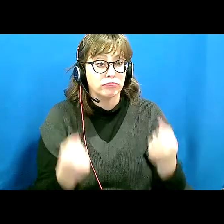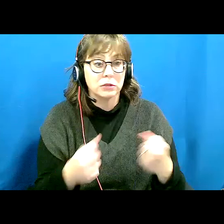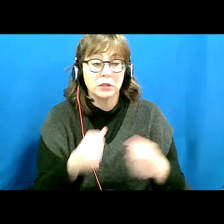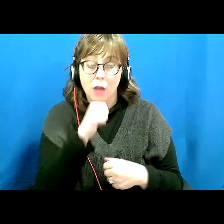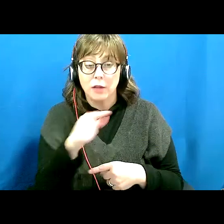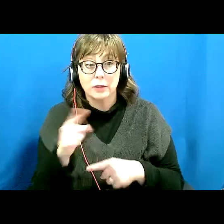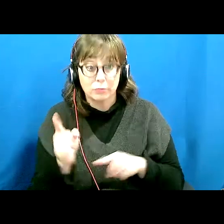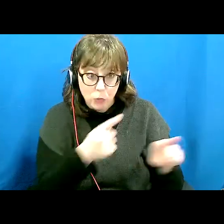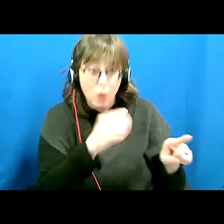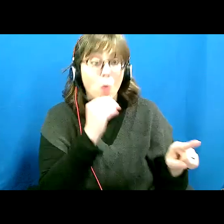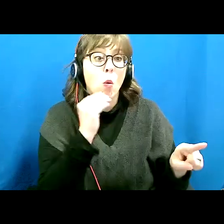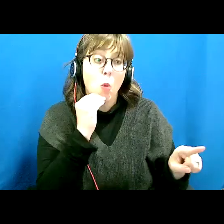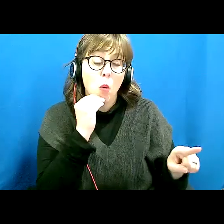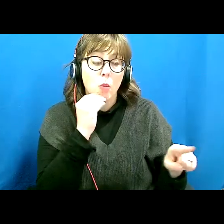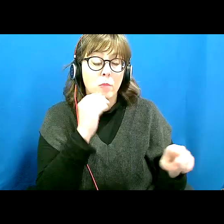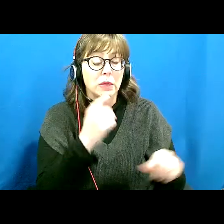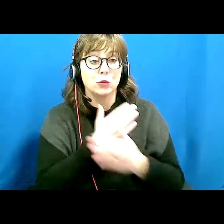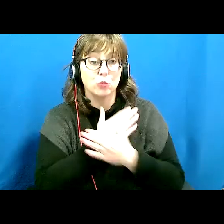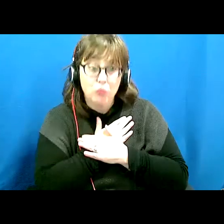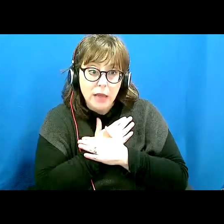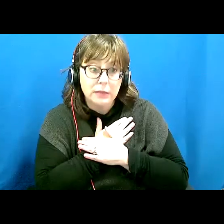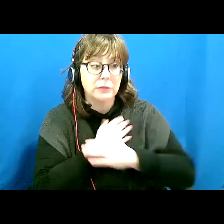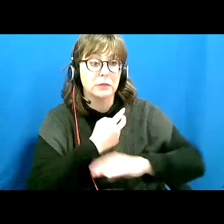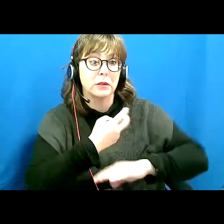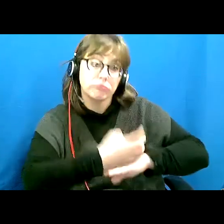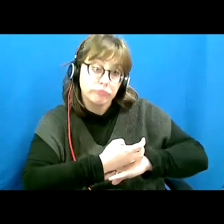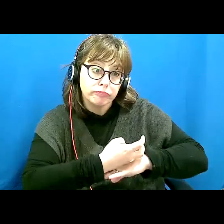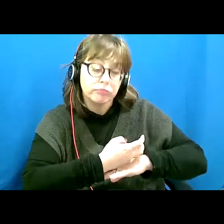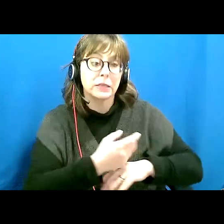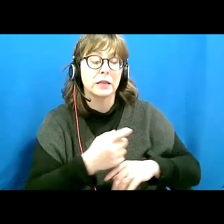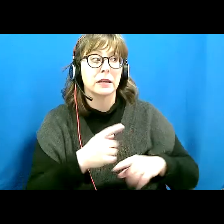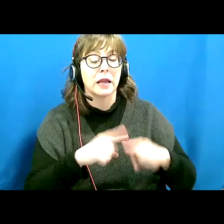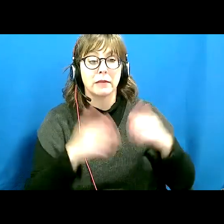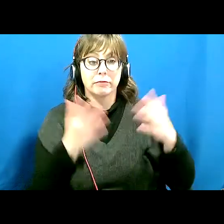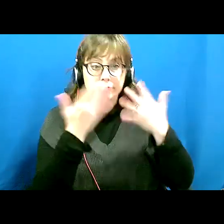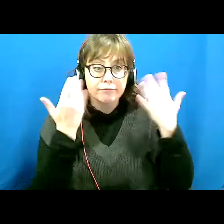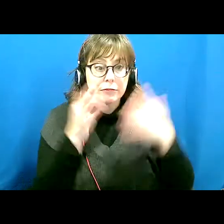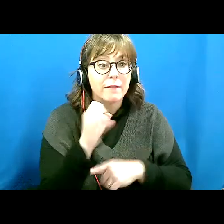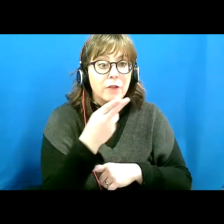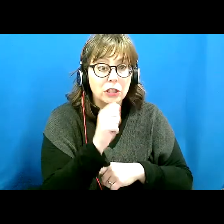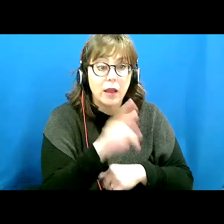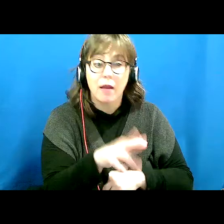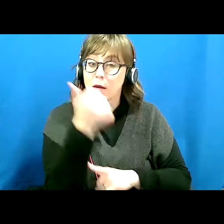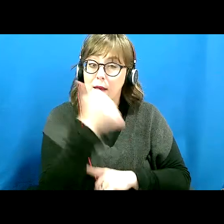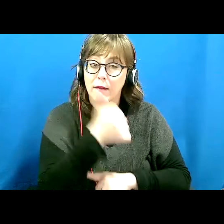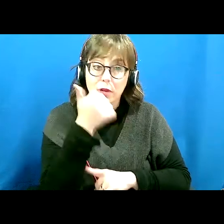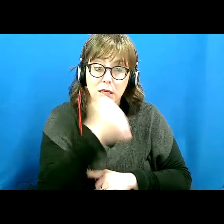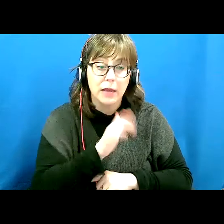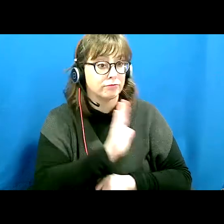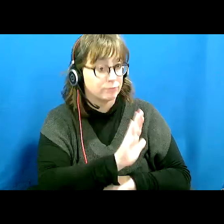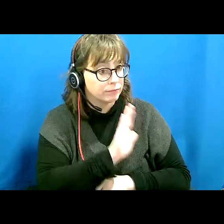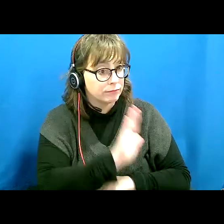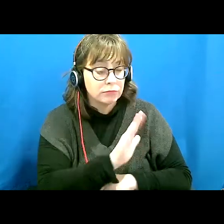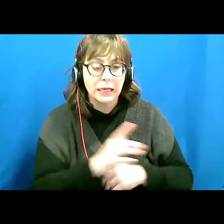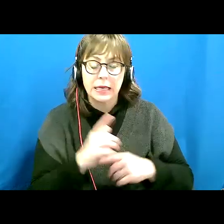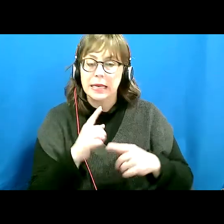lying on the couch during the day. He needed to make sure he got fresh air every day. He worked a very